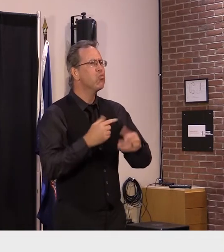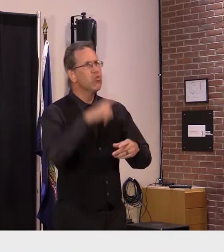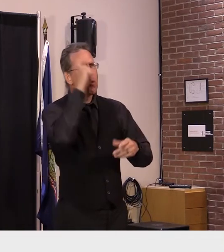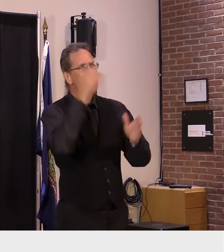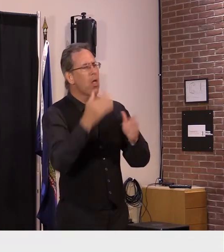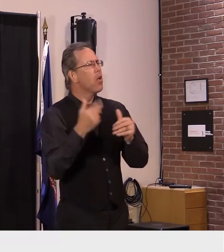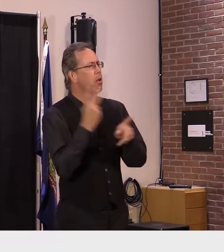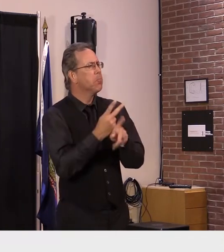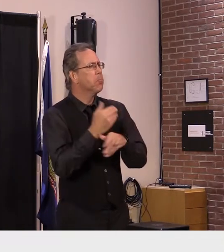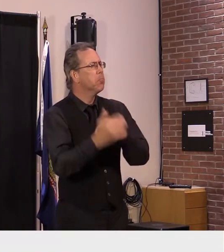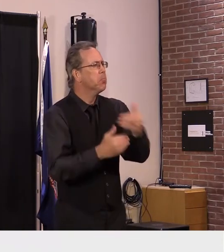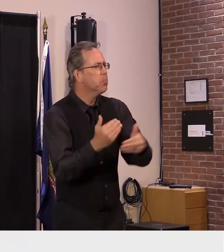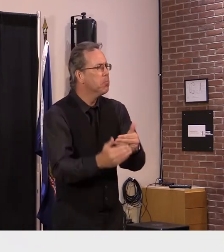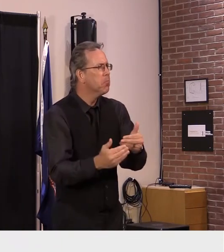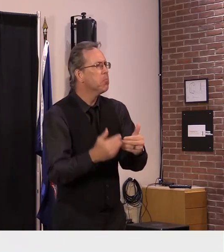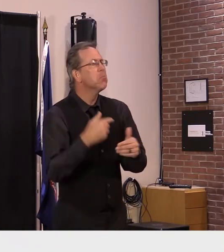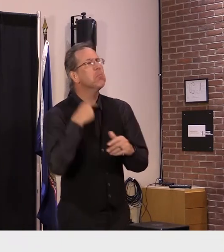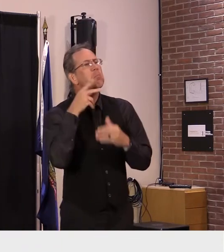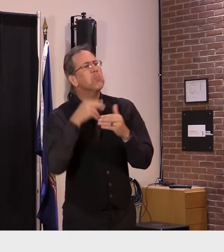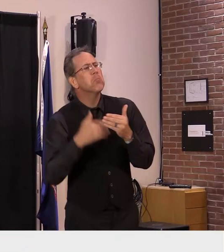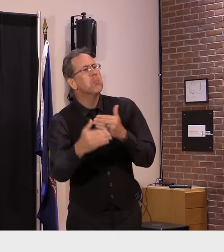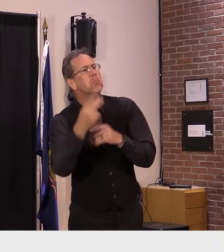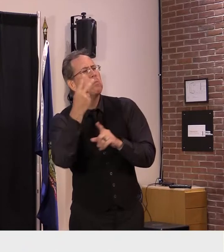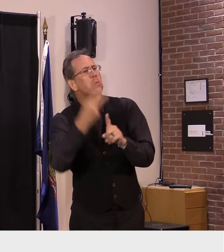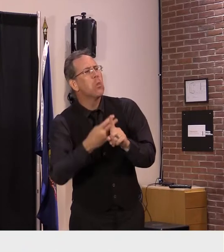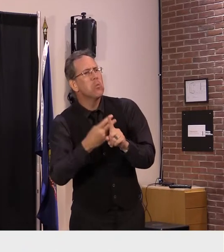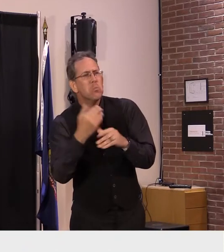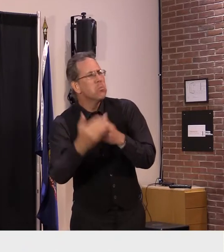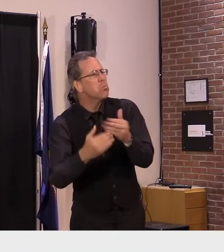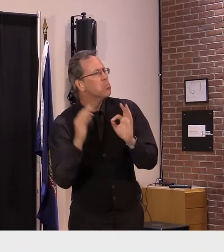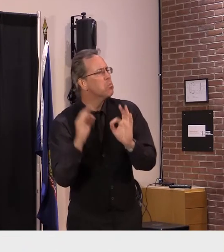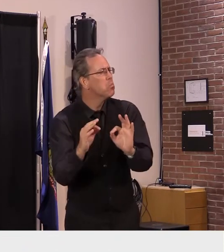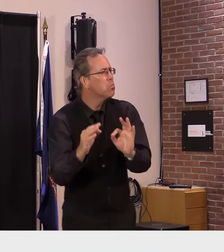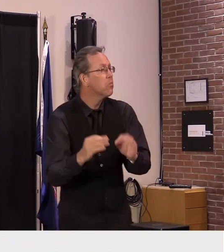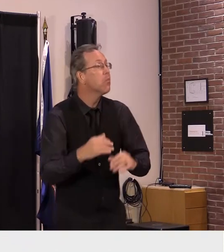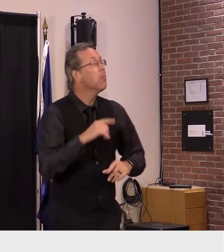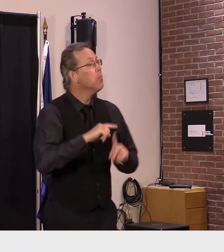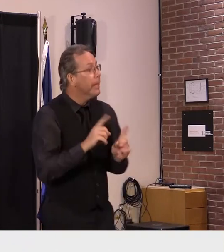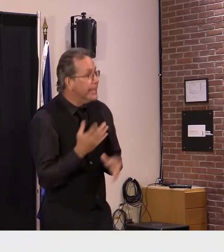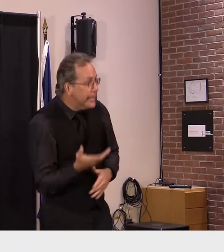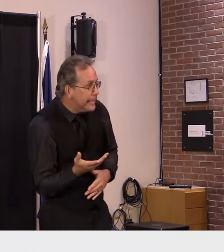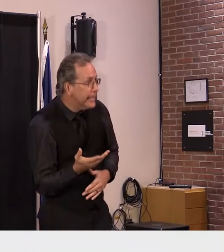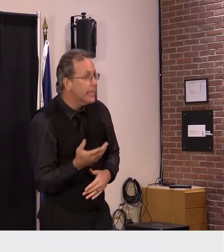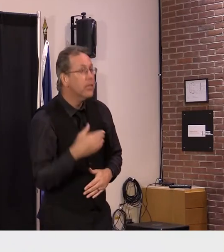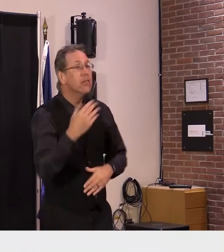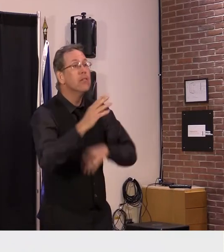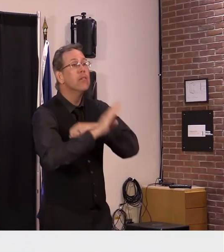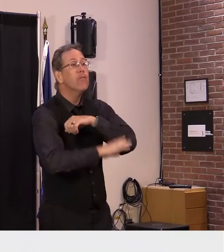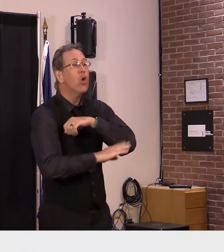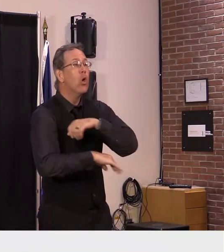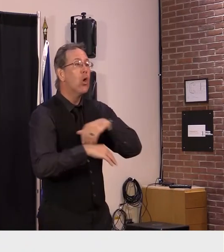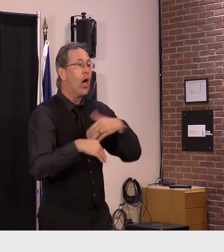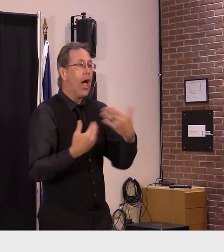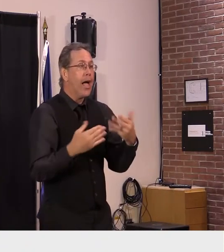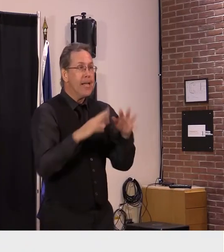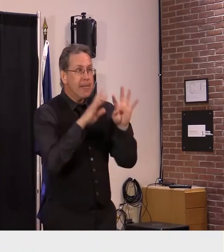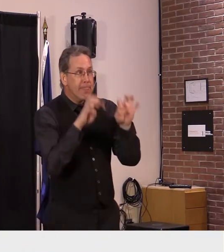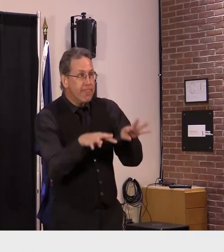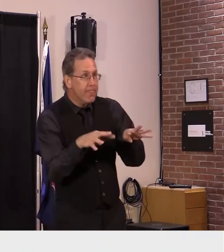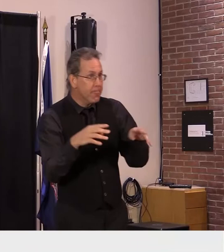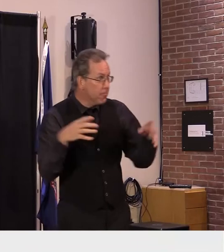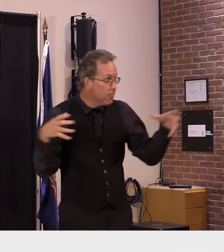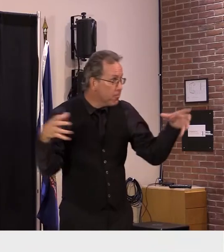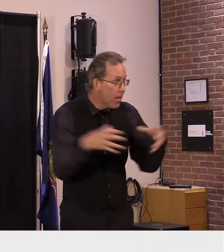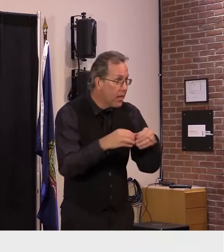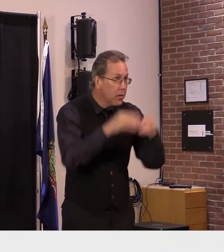couple of months uh but but i would suspect that come fall when we start to go back indoors and there might be